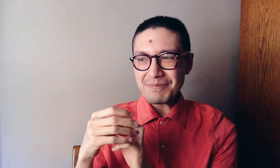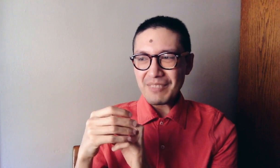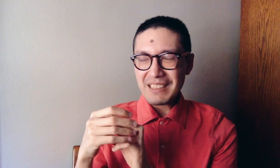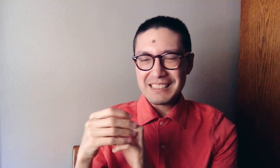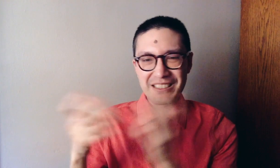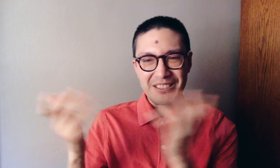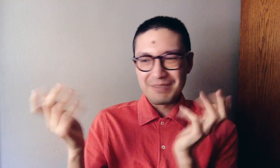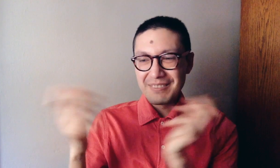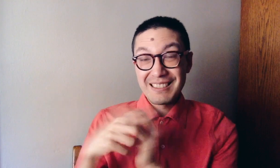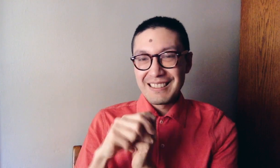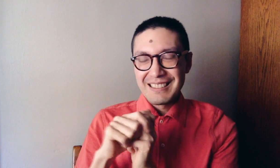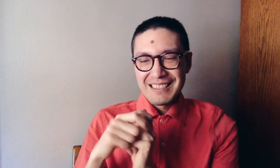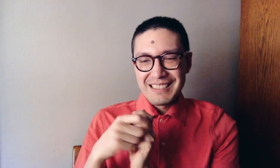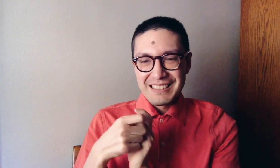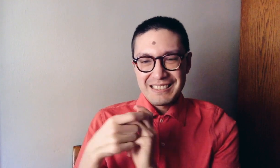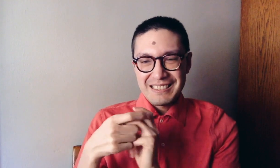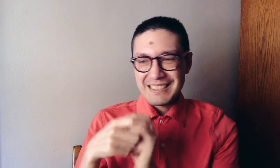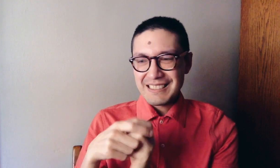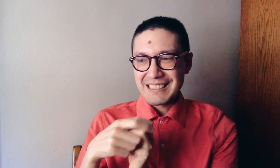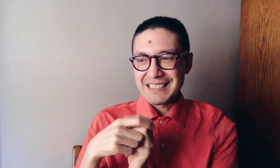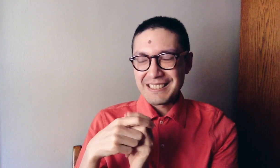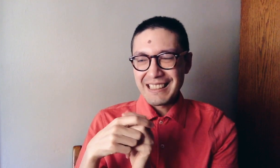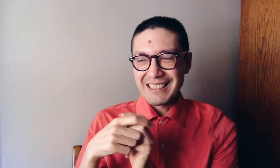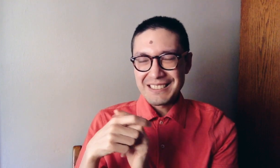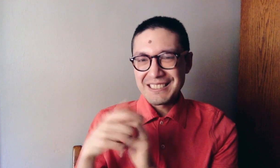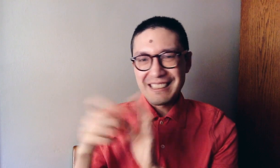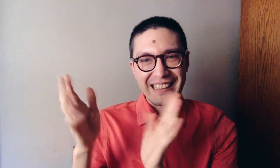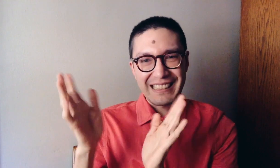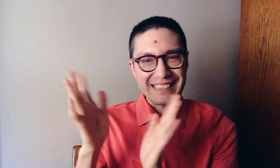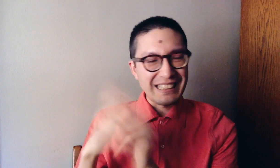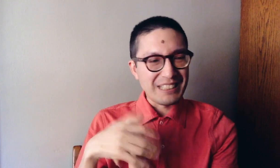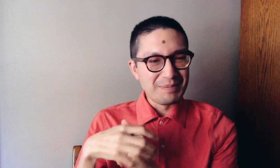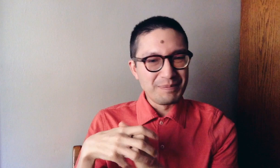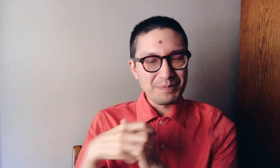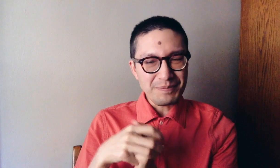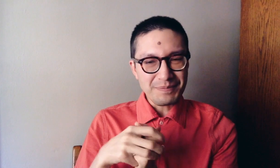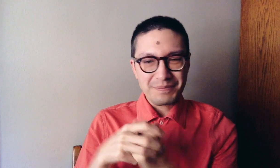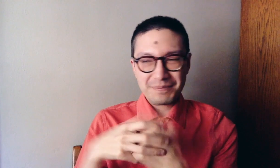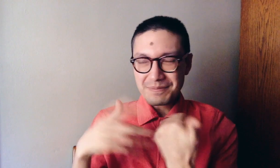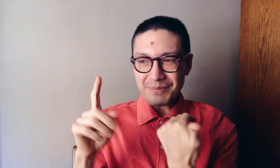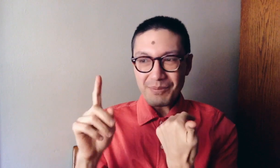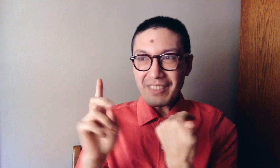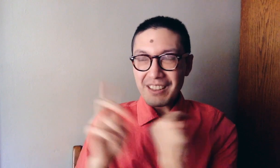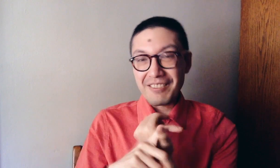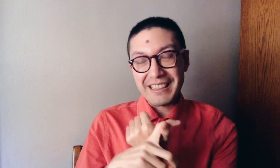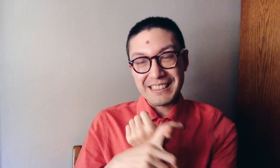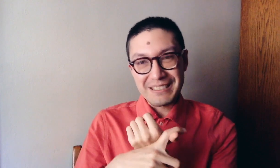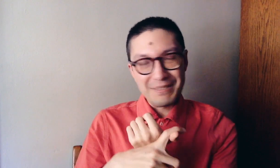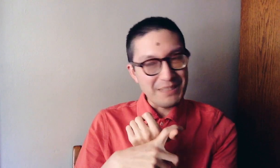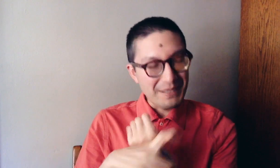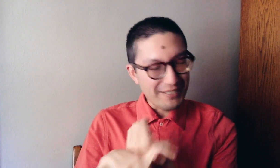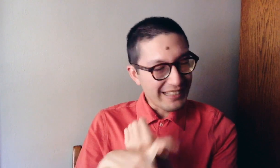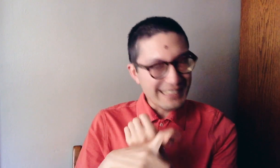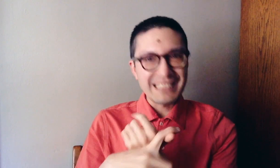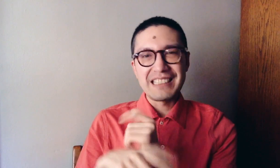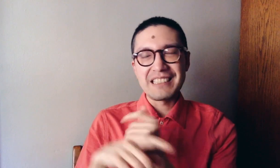So, uh, I tried all sorts of things, like writing a script and memorizing it,